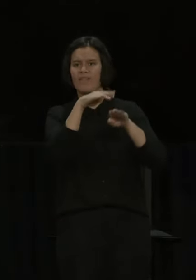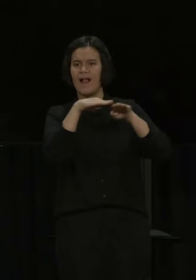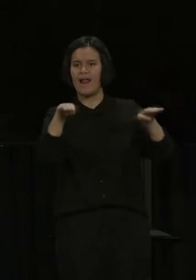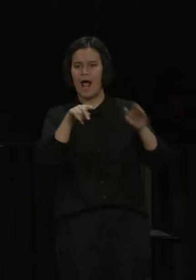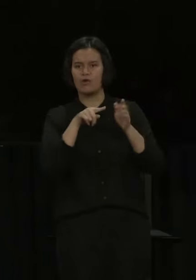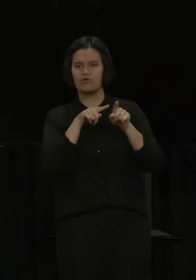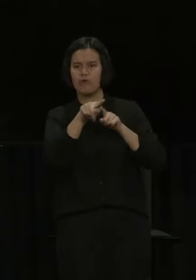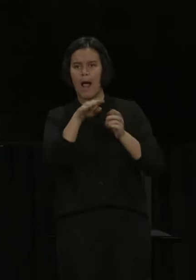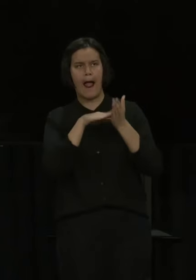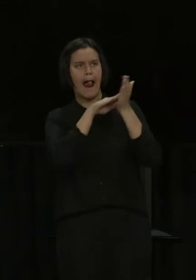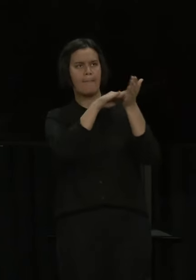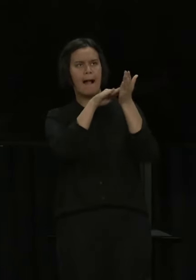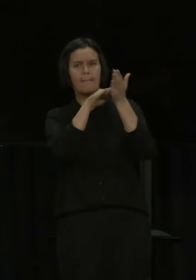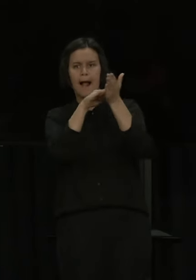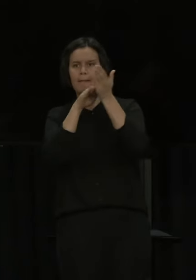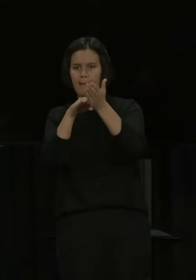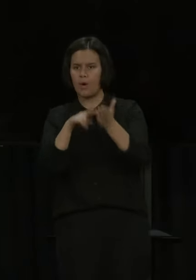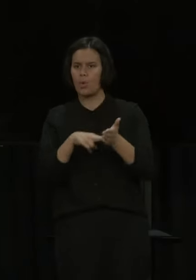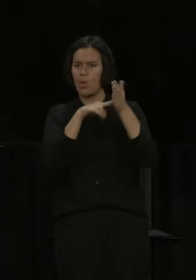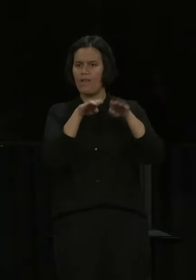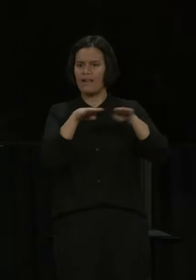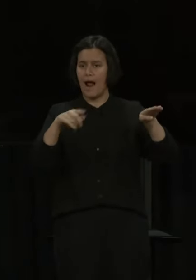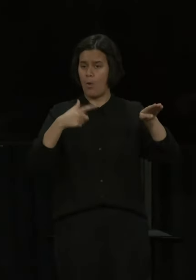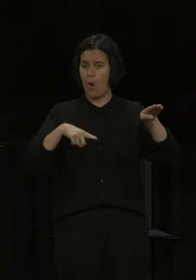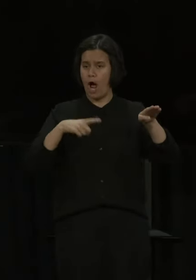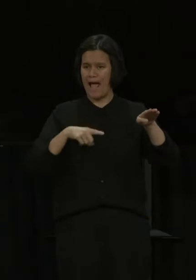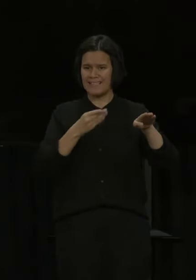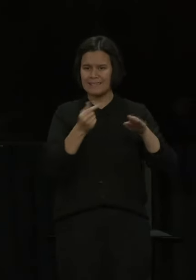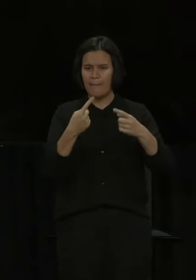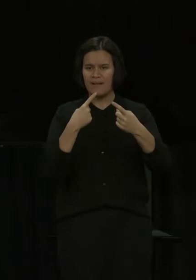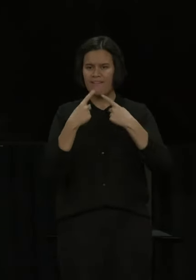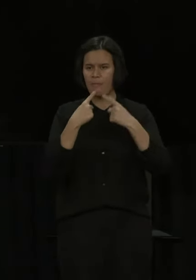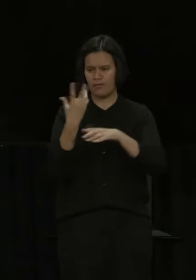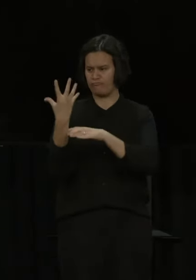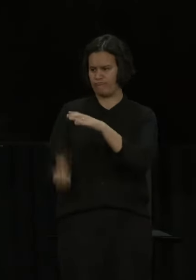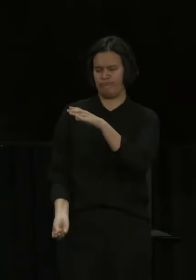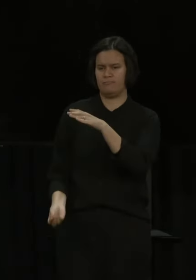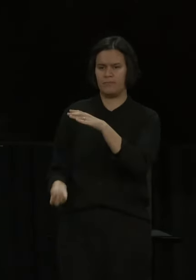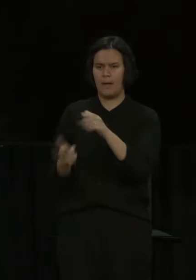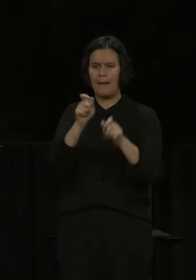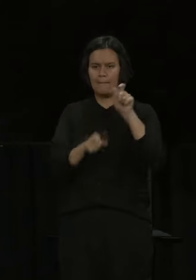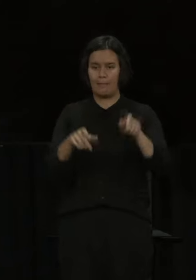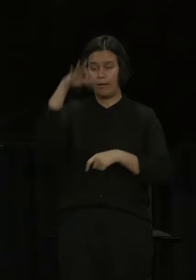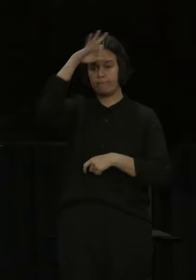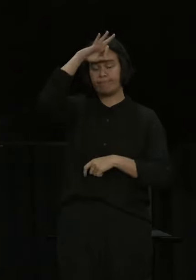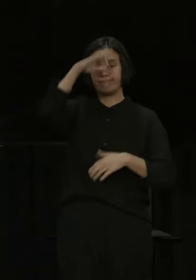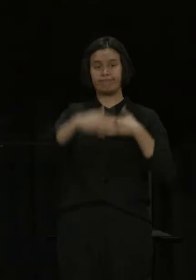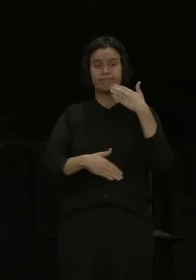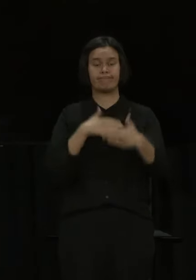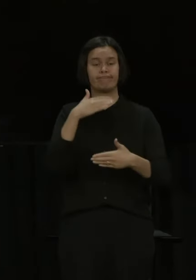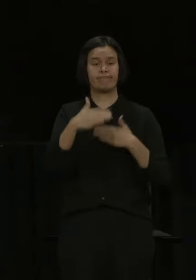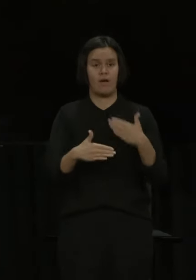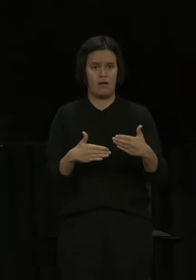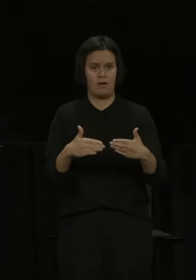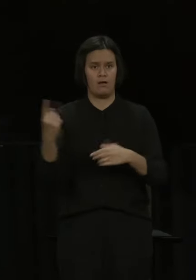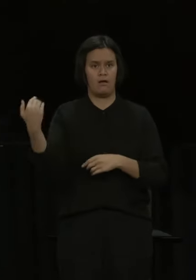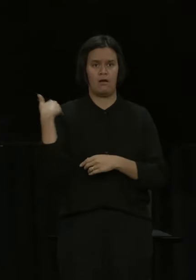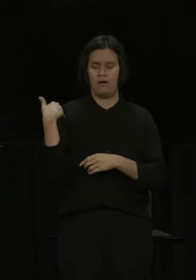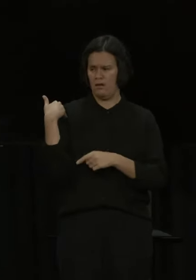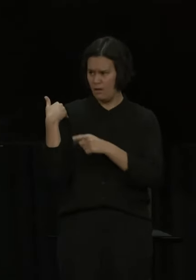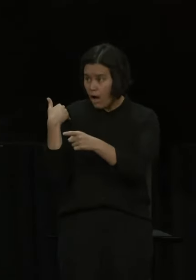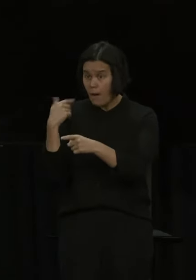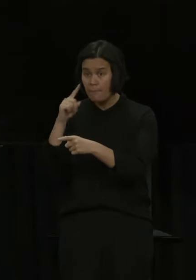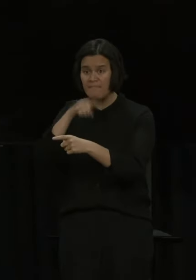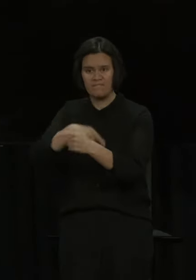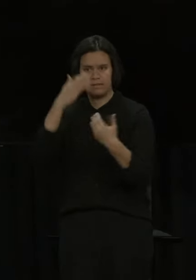along that way to fill in those gaps where misinformation was obviously has been existing? If you look at what we're doing to combat misinformation